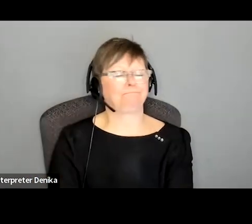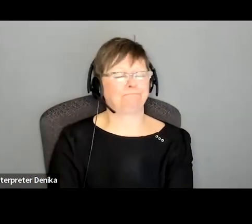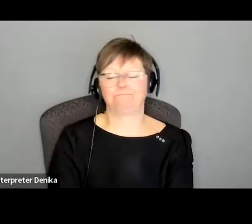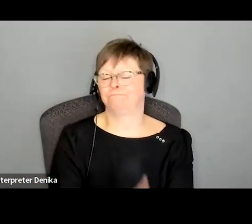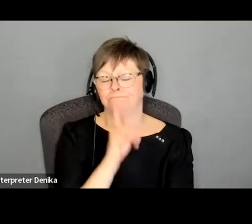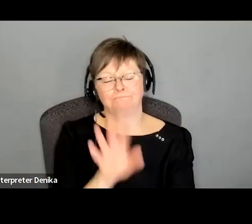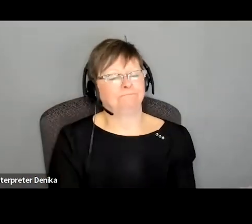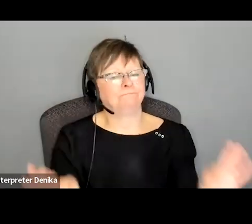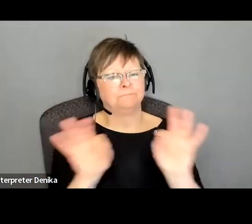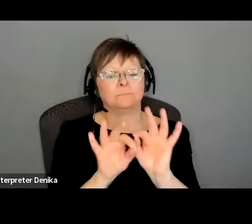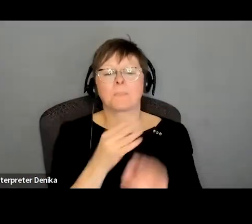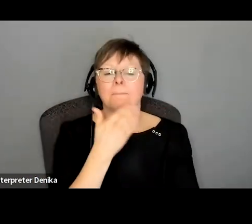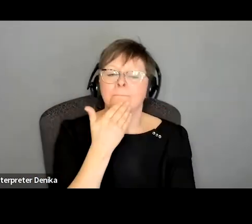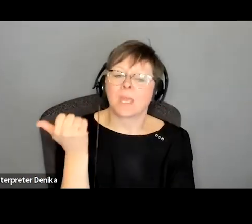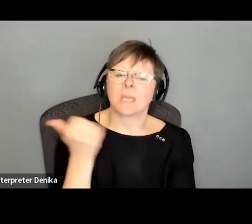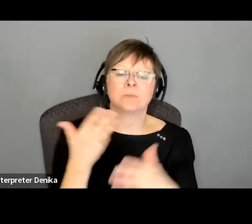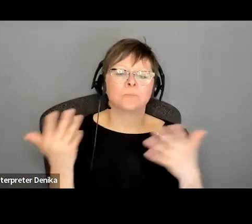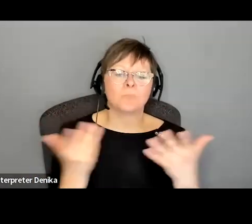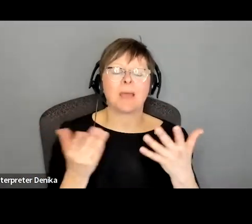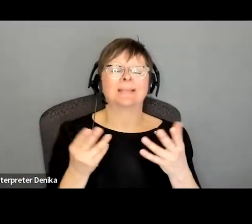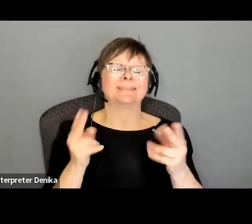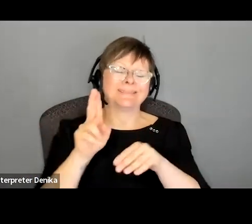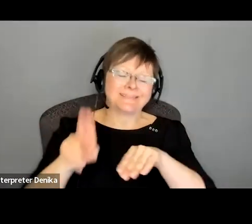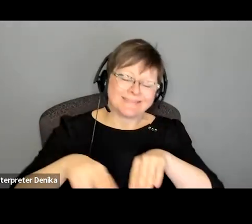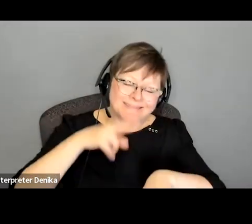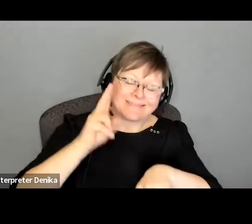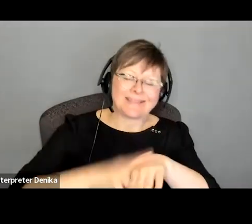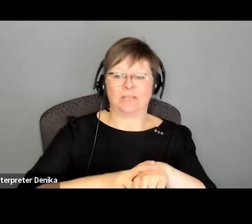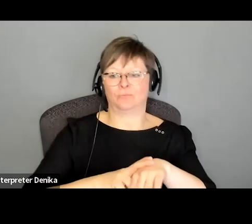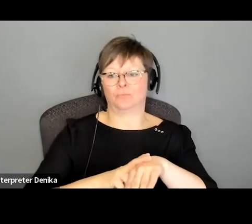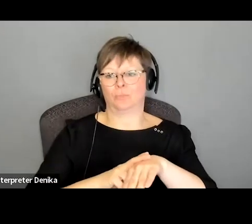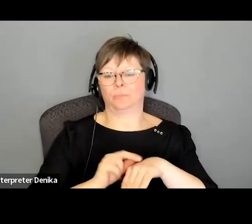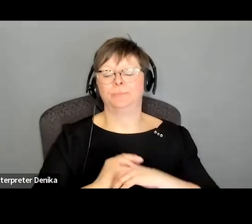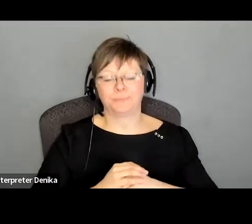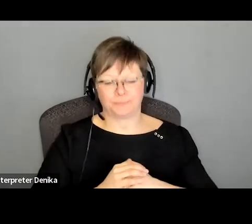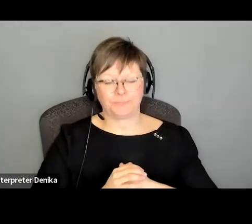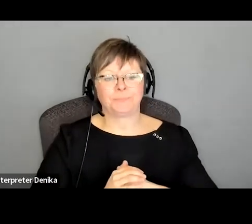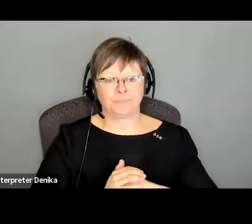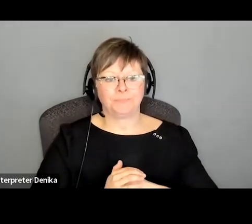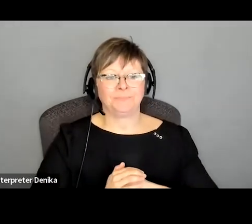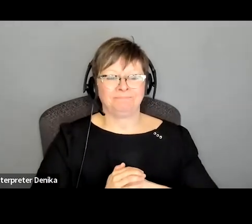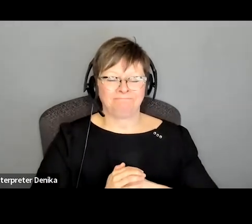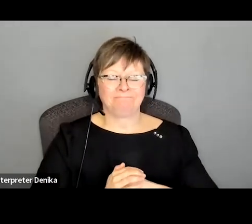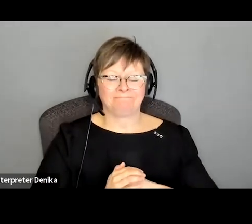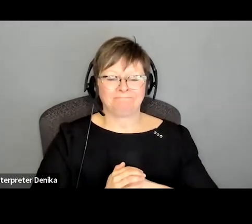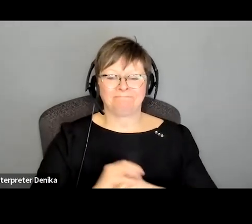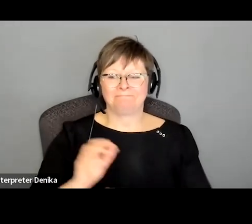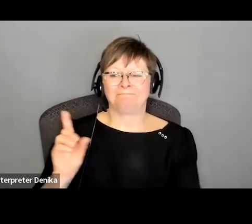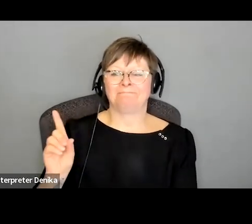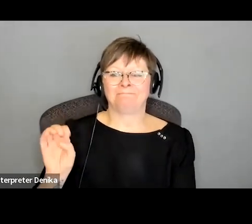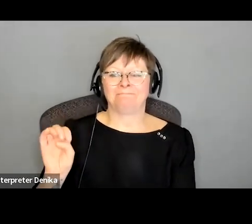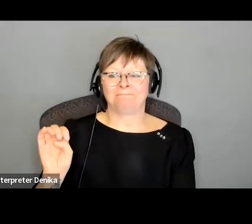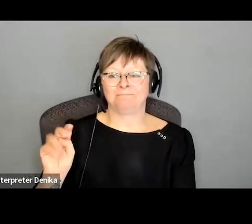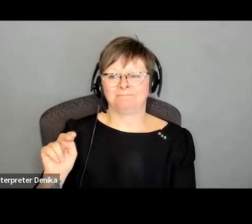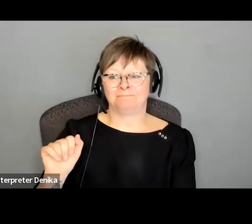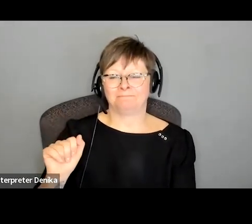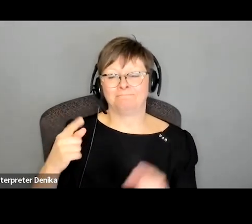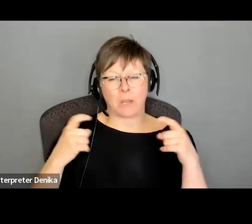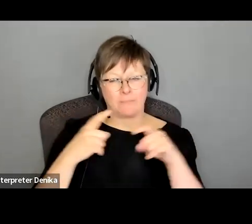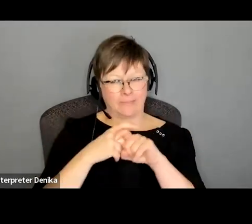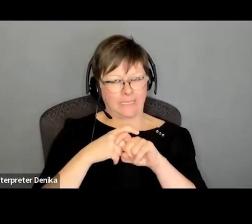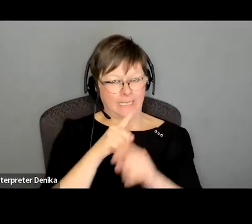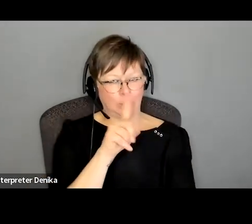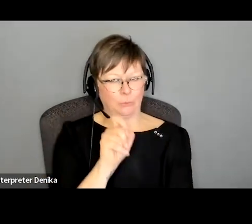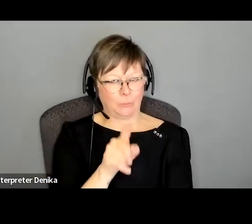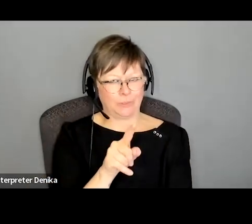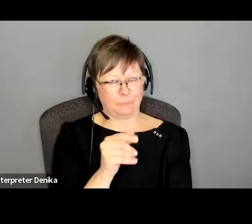be as natural as you can be for sure great um complicated question or